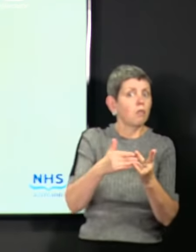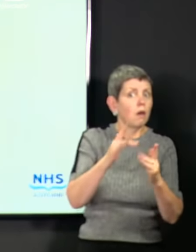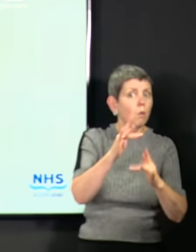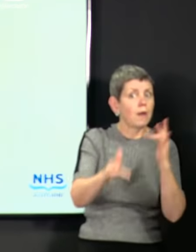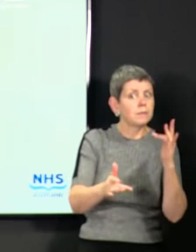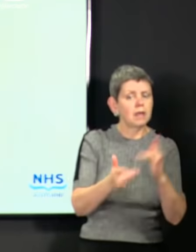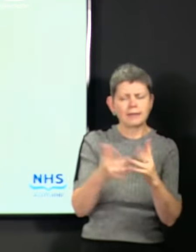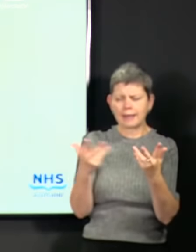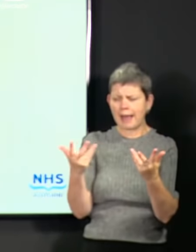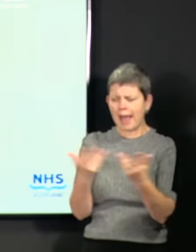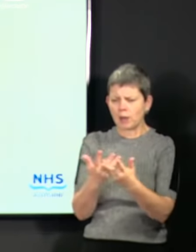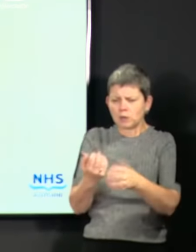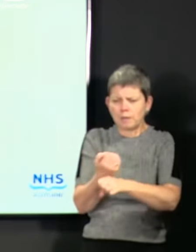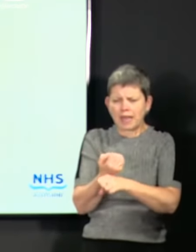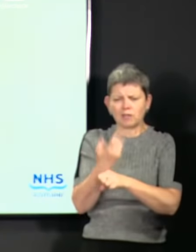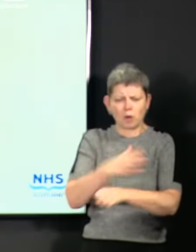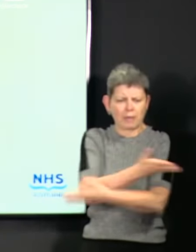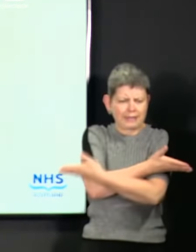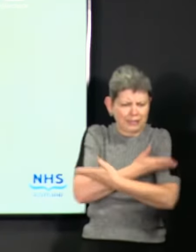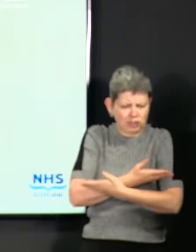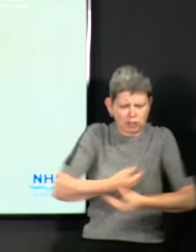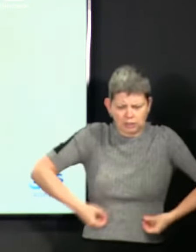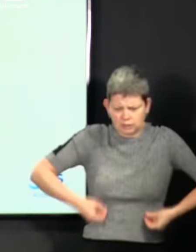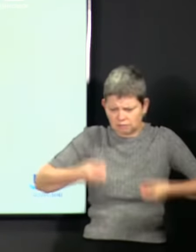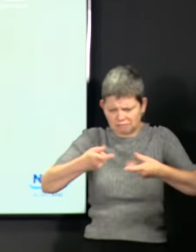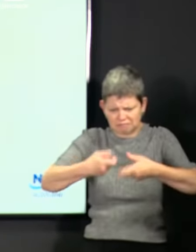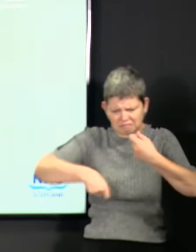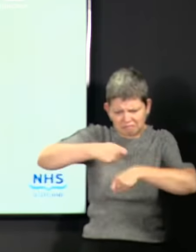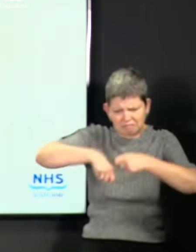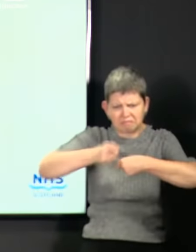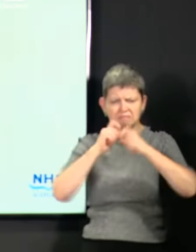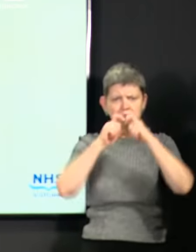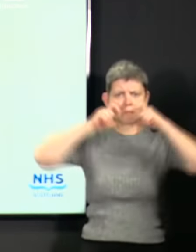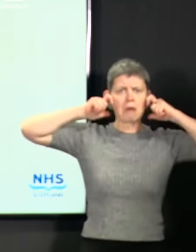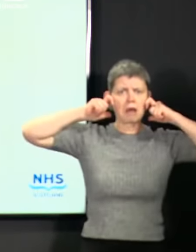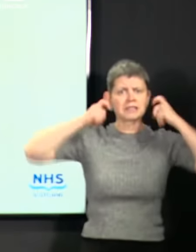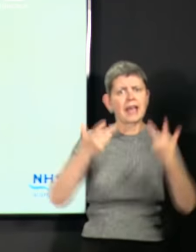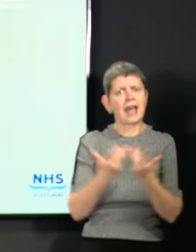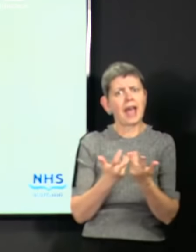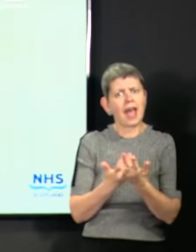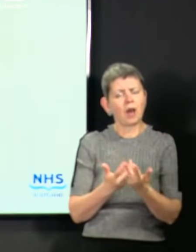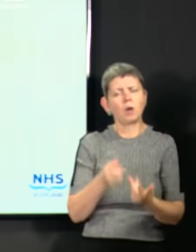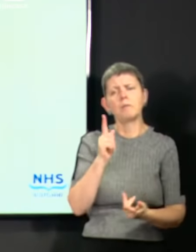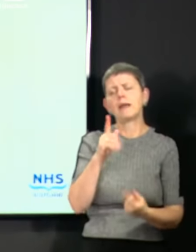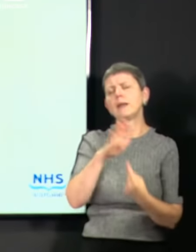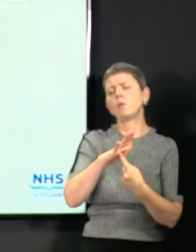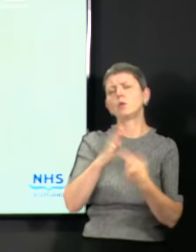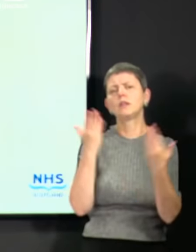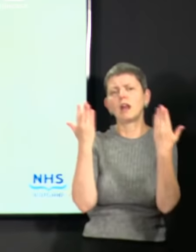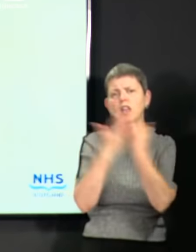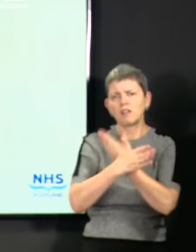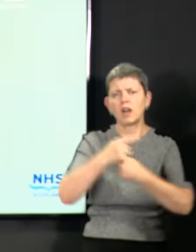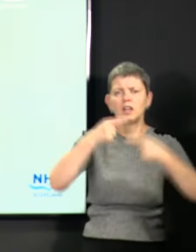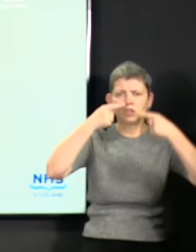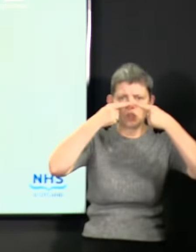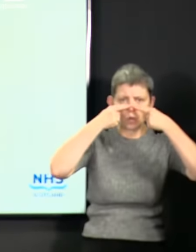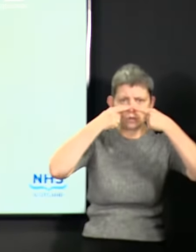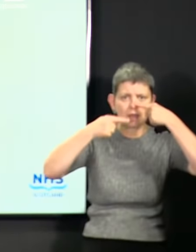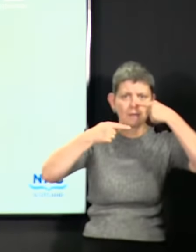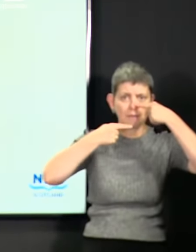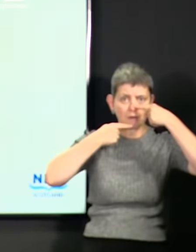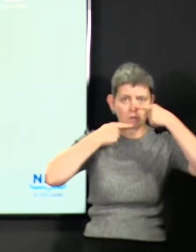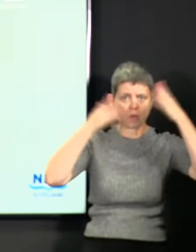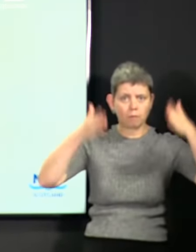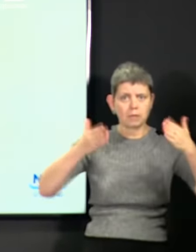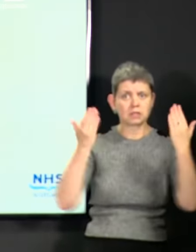of a cotton t-shirt. But the key thing is to cover your nose and mouth. These coverings are